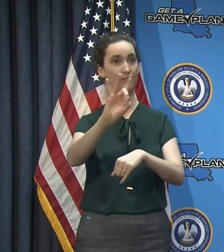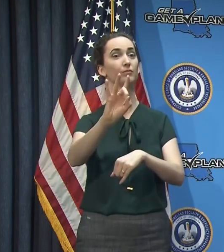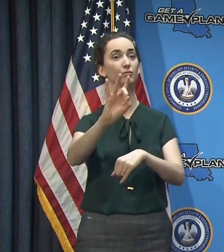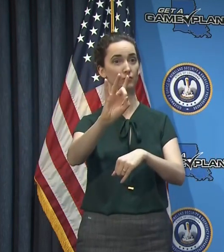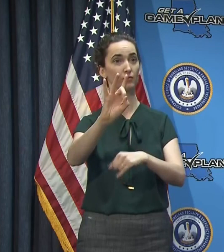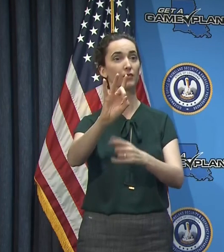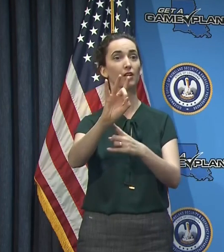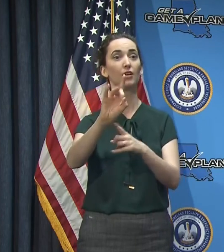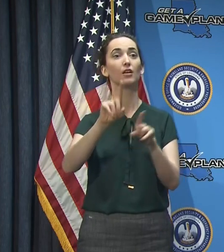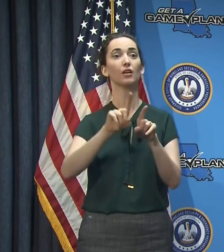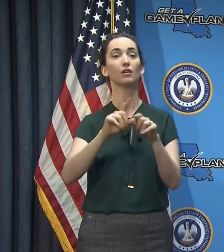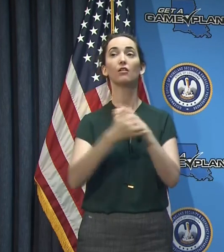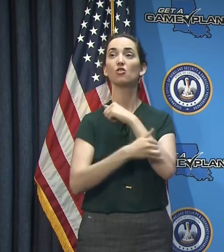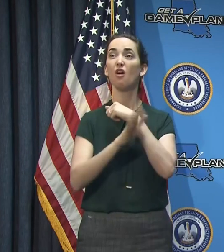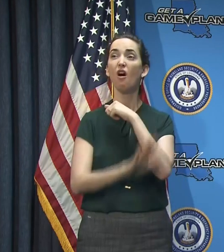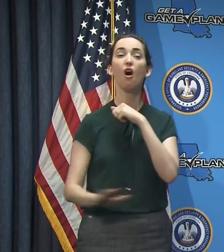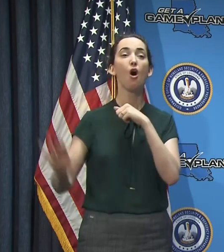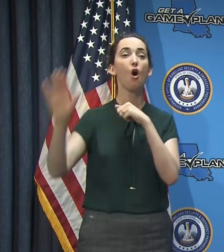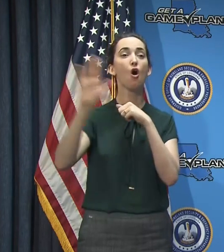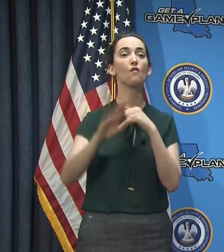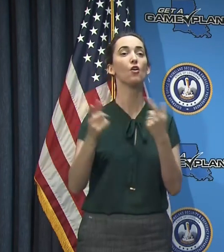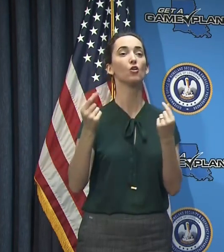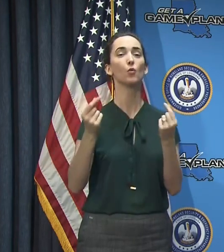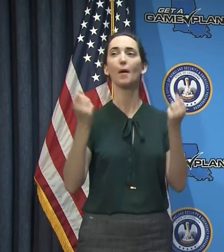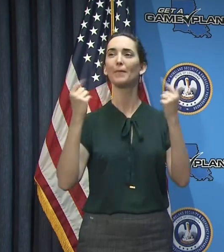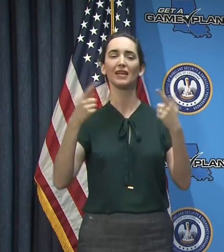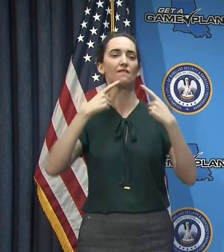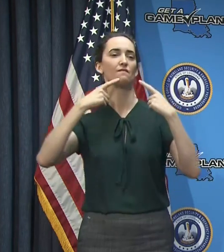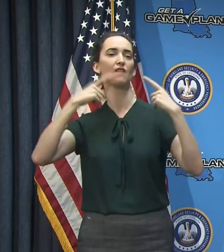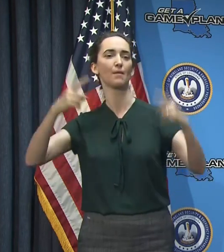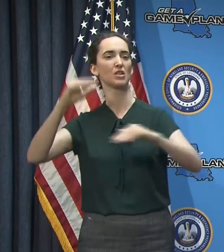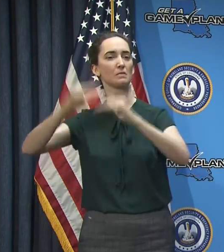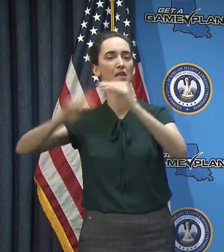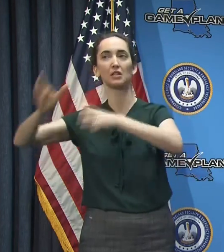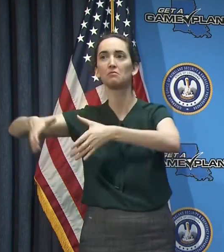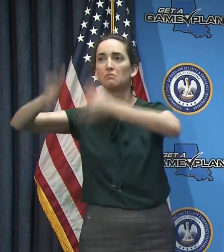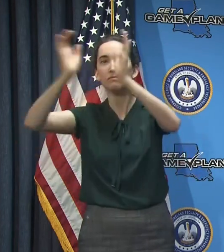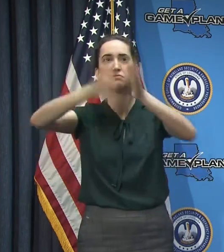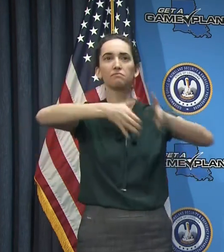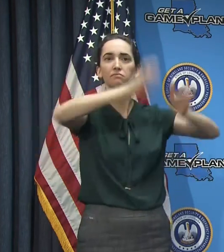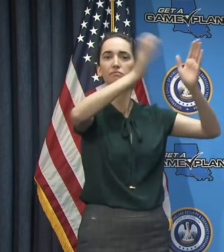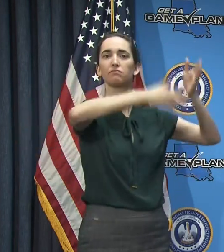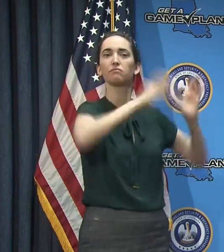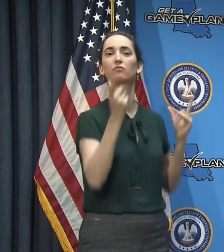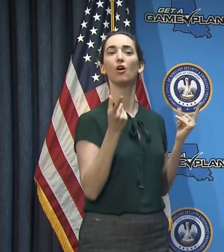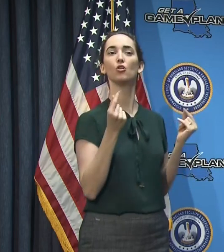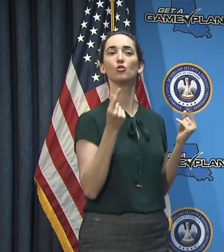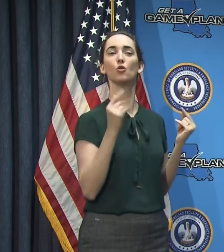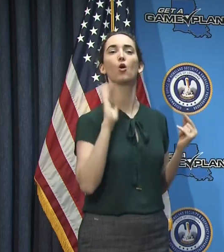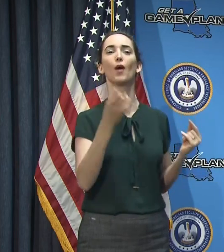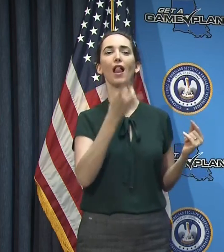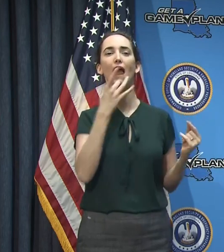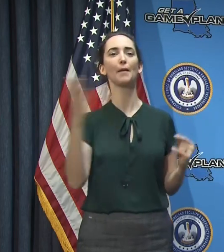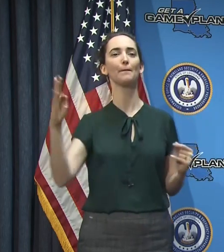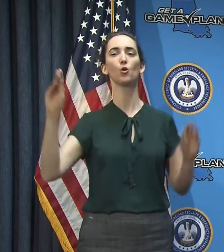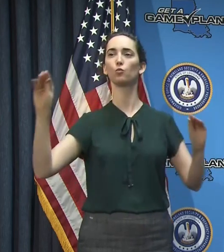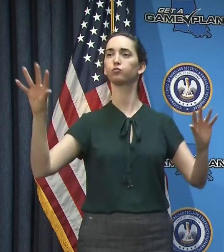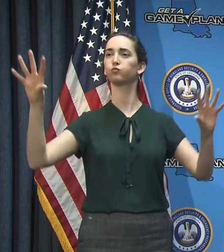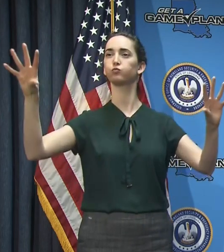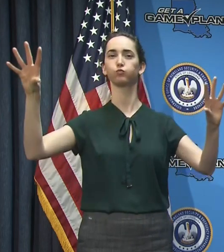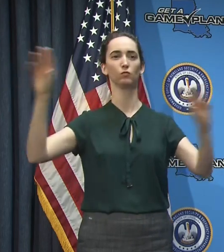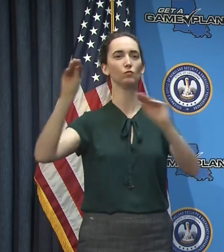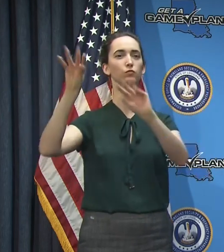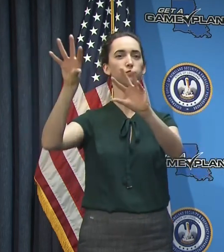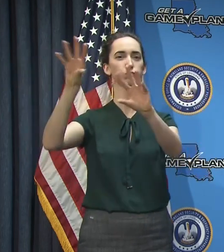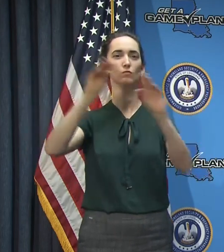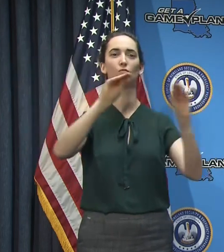across the country, there will be 150 iconic landmark buildings that will become beacons of blue to simply say thank you for